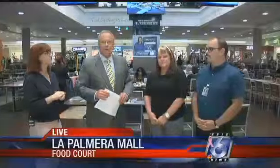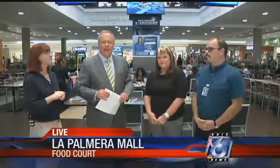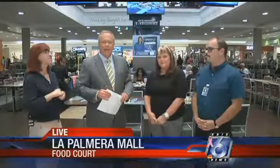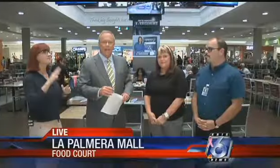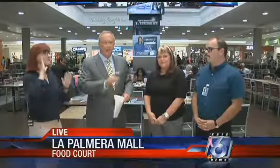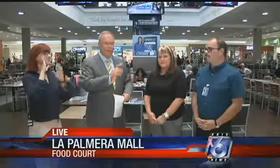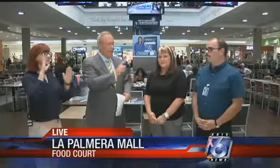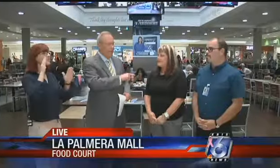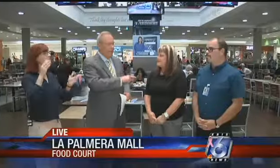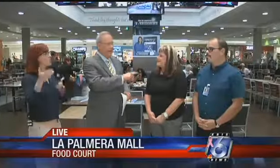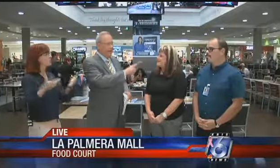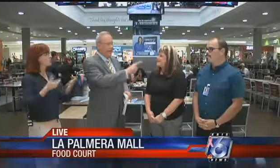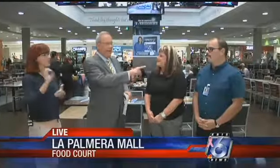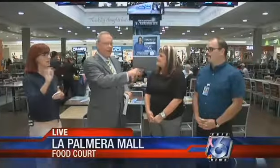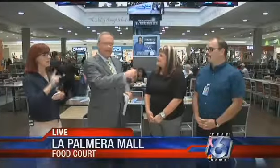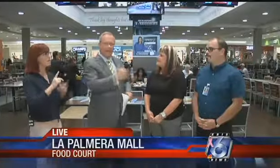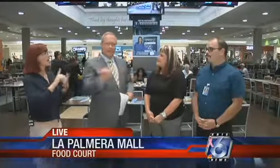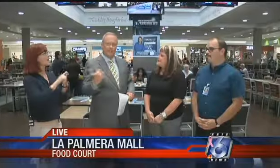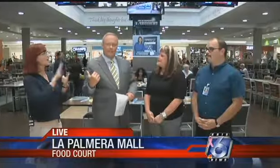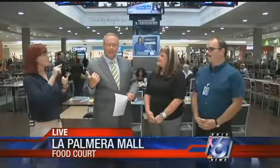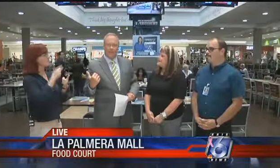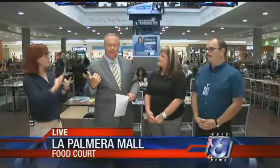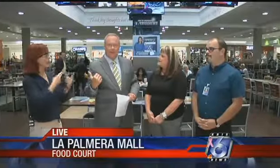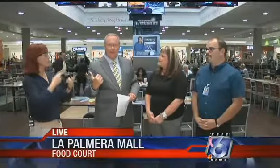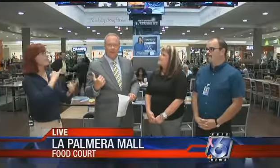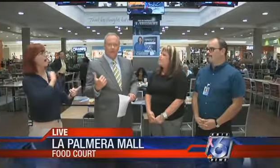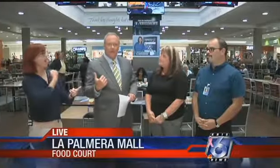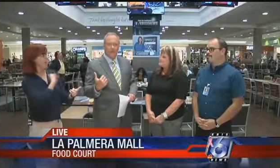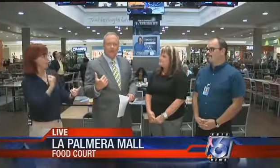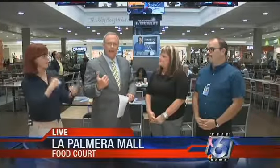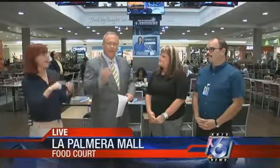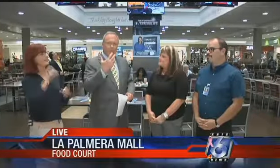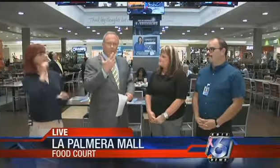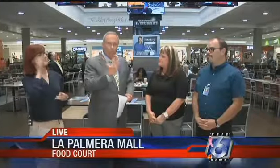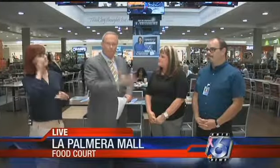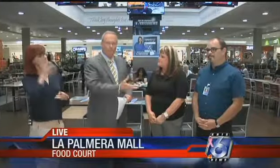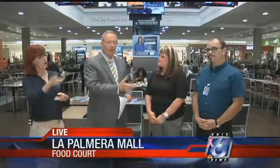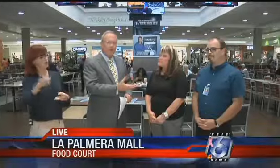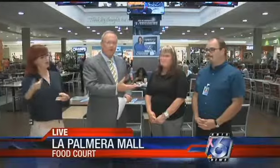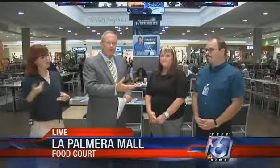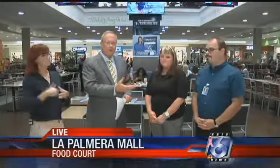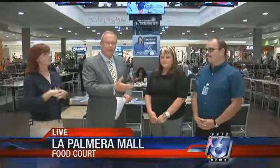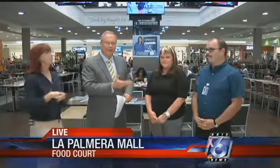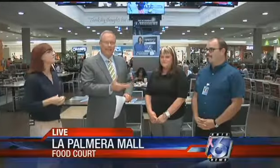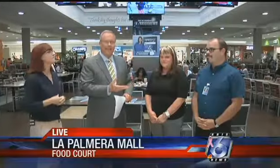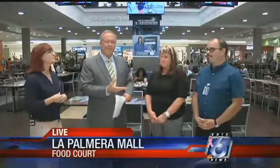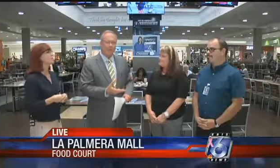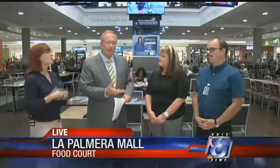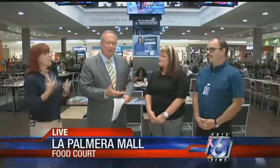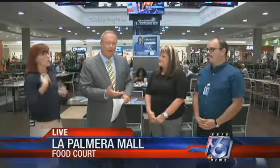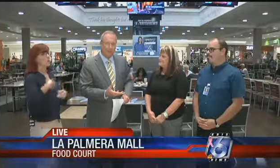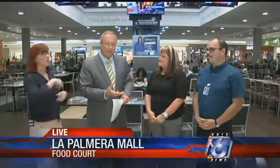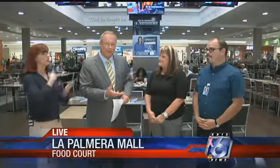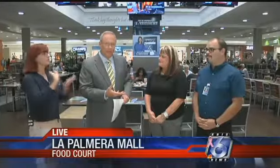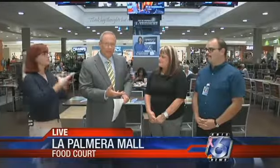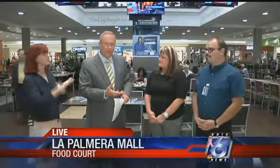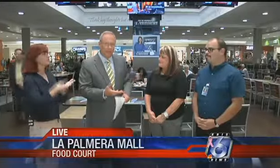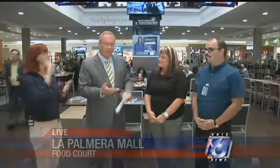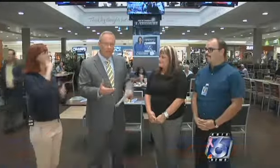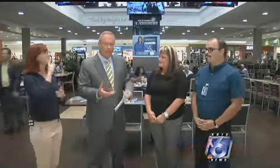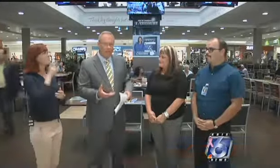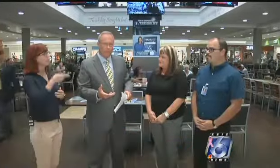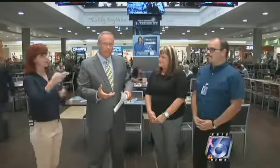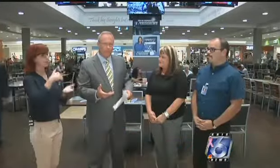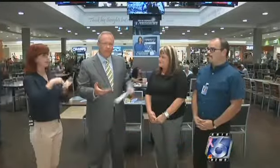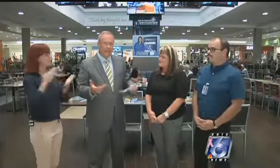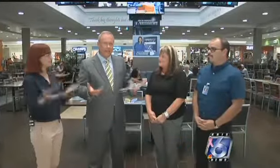Welcome back. I am here with Beth and Jaime. This is Sarah over here to my right. We're talking about the Deaf and Hard of Hearing Center